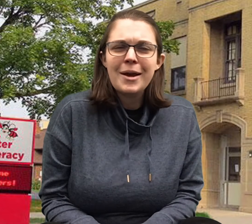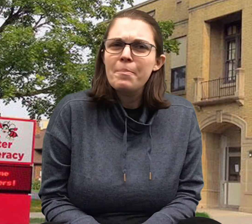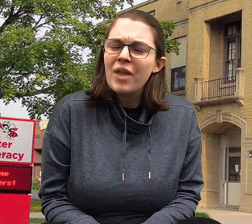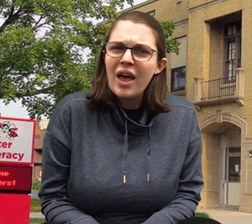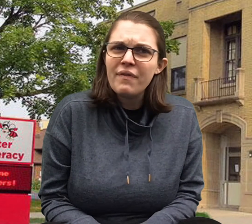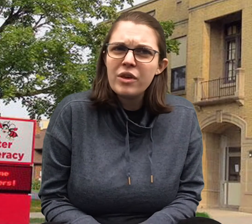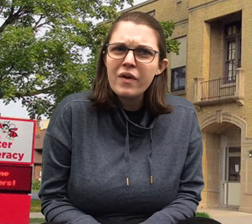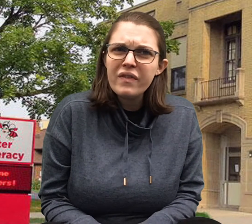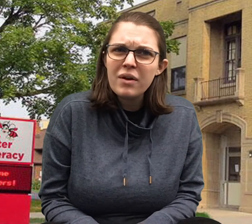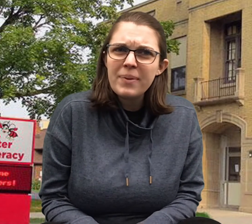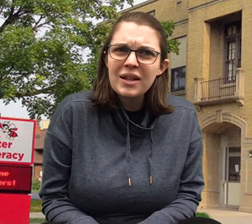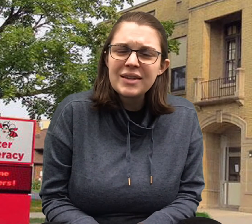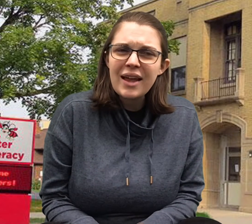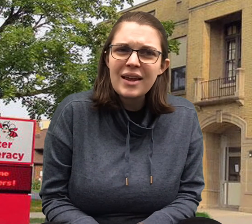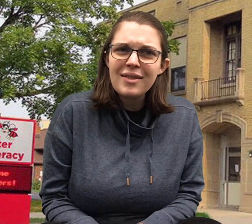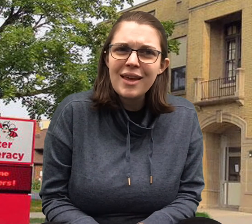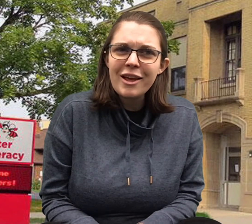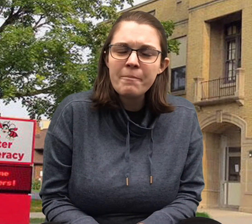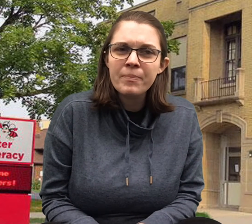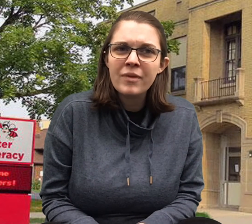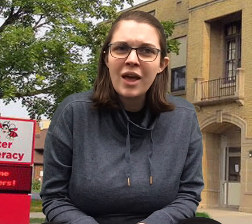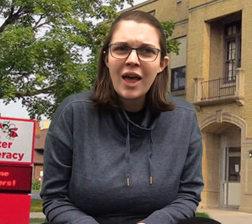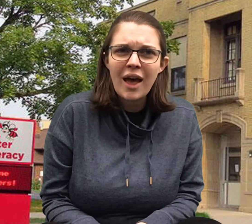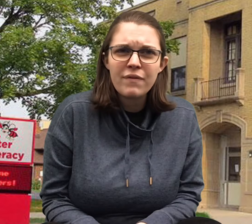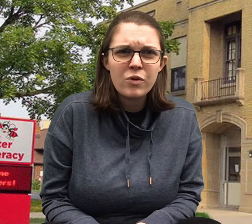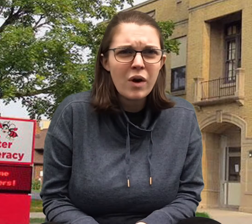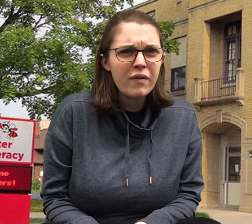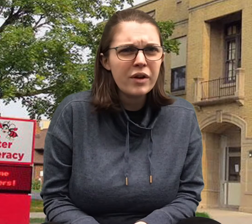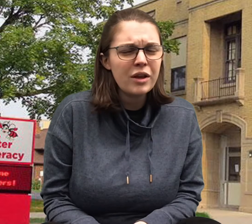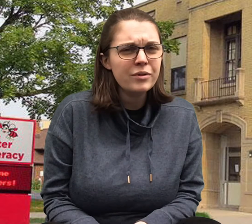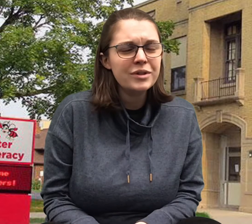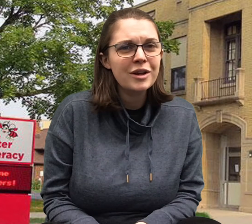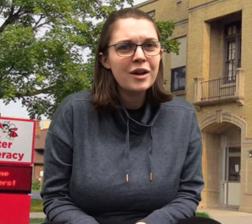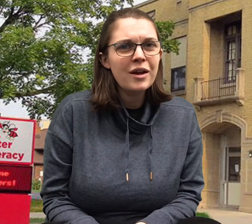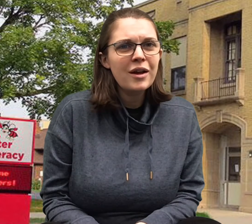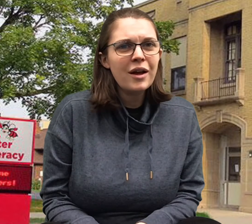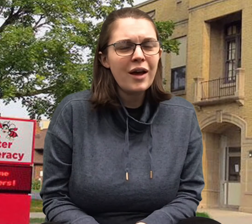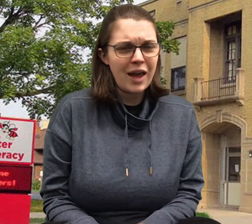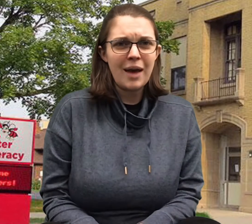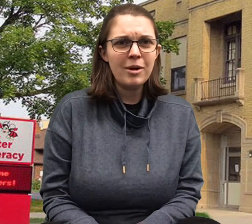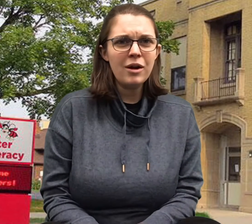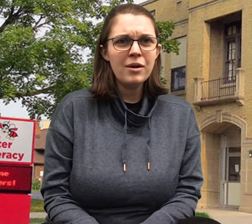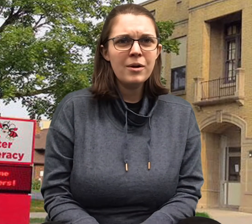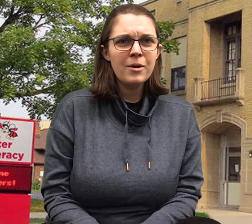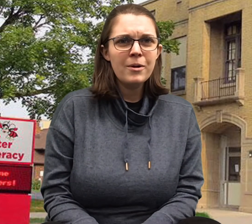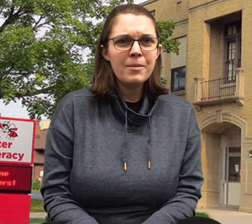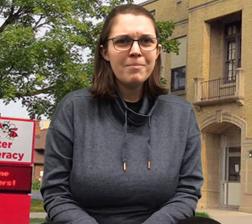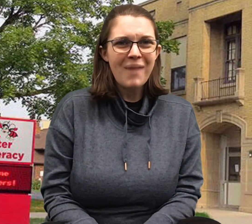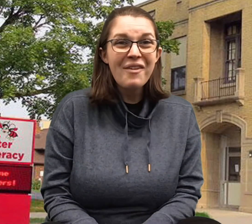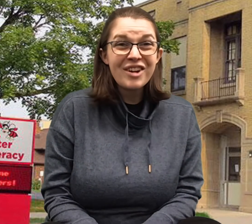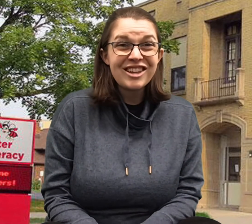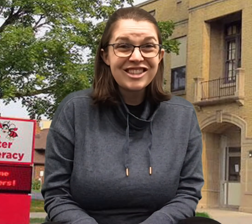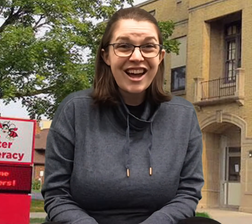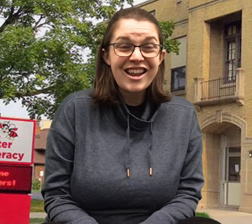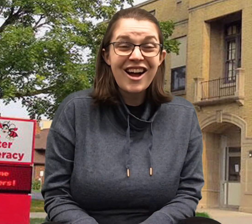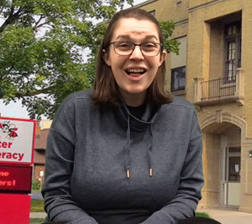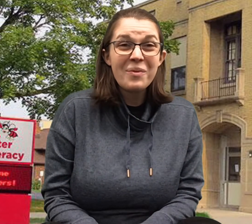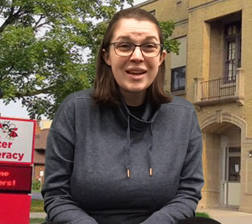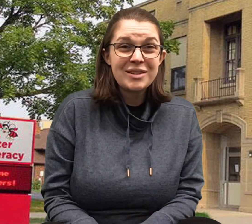Have you ever built anything? Have you ever used a hammer? My friend Johnny always uses